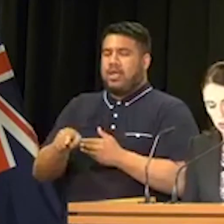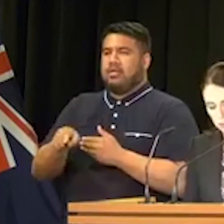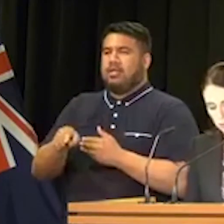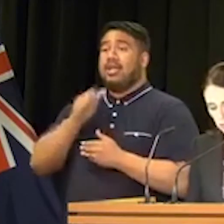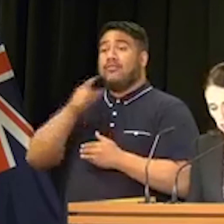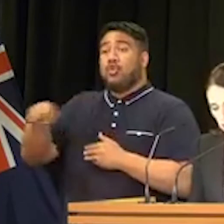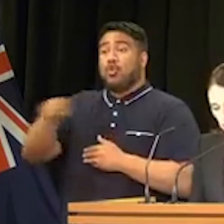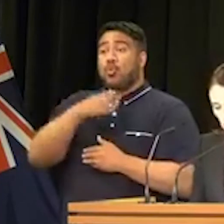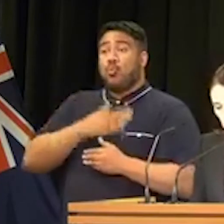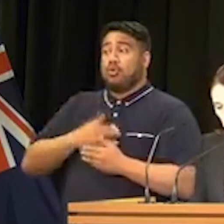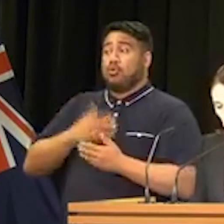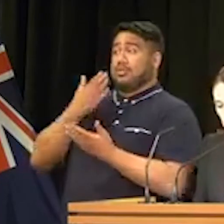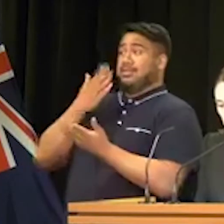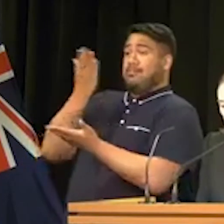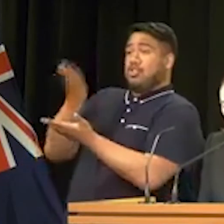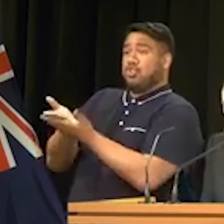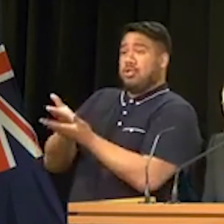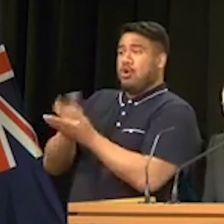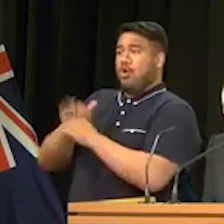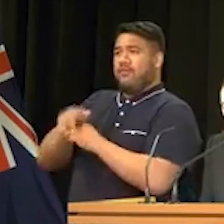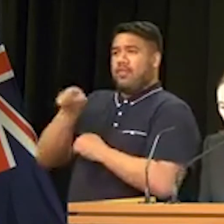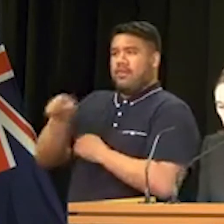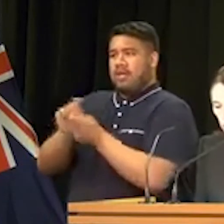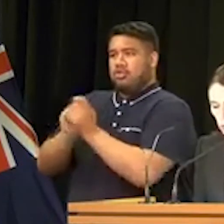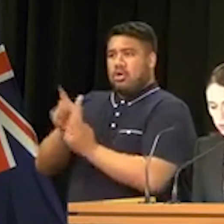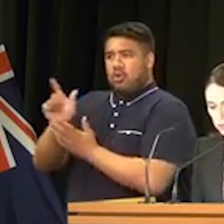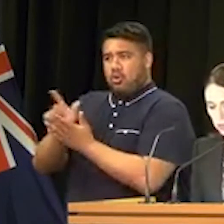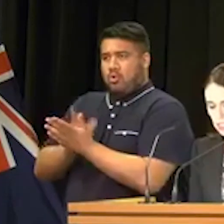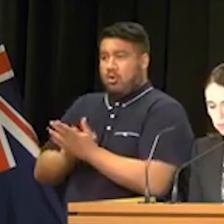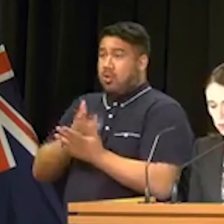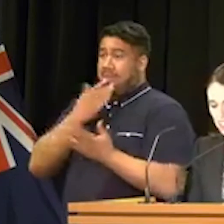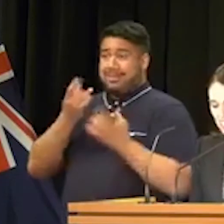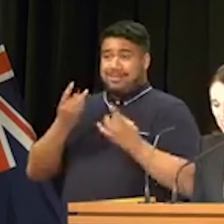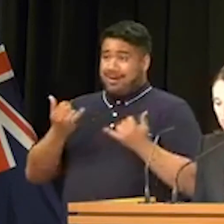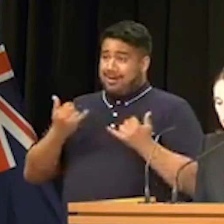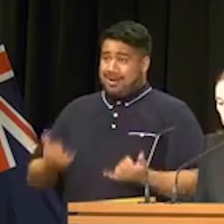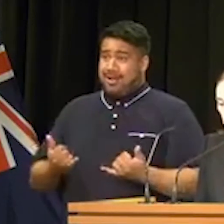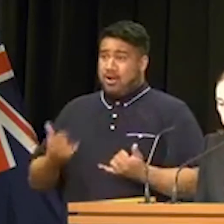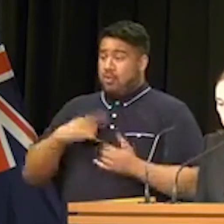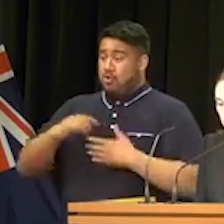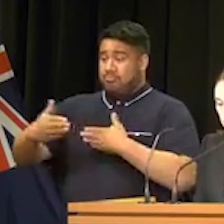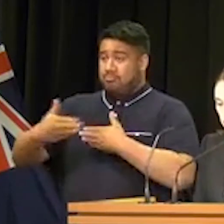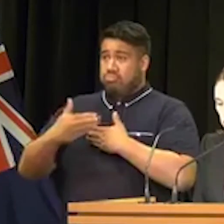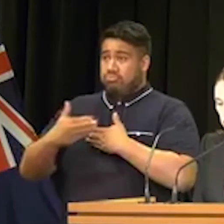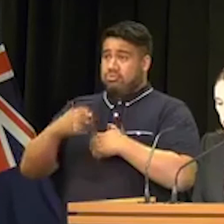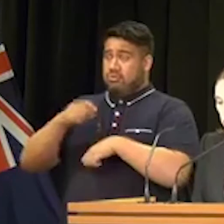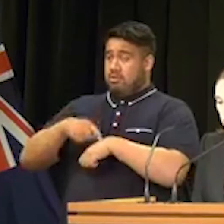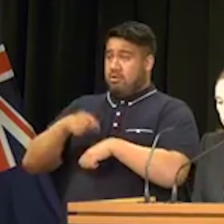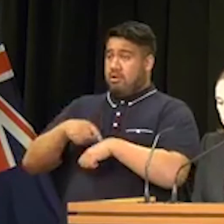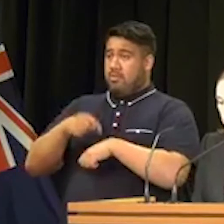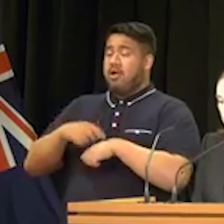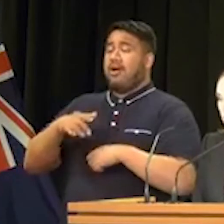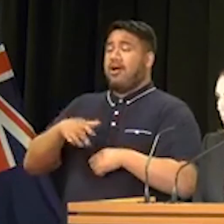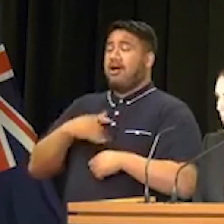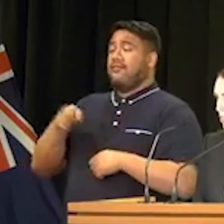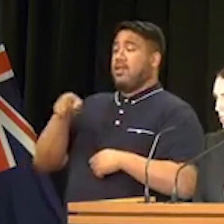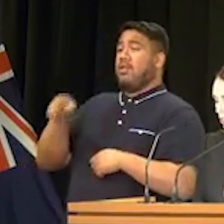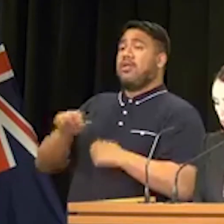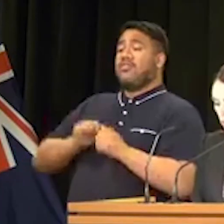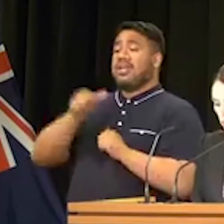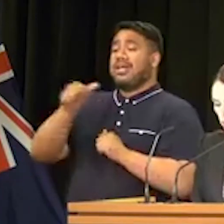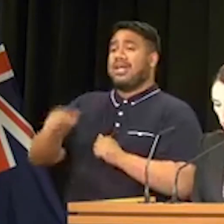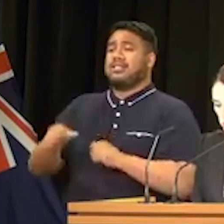start now. My expectation is that the law will be in place by the end of the next two-week sitting